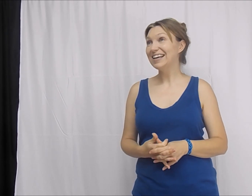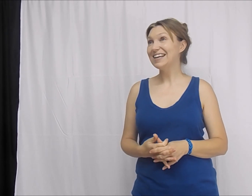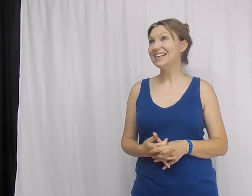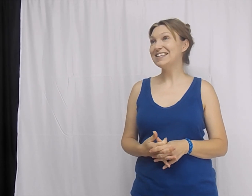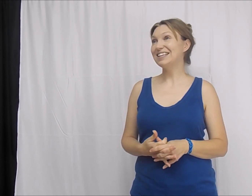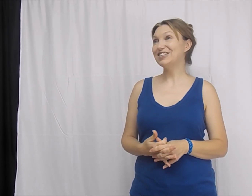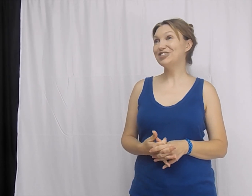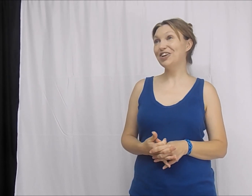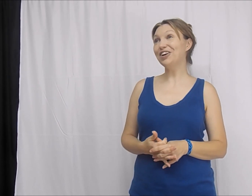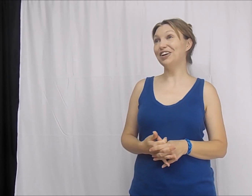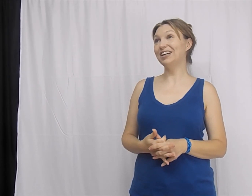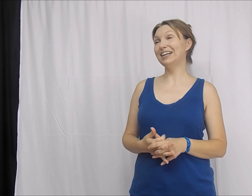Sure.